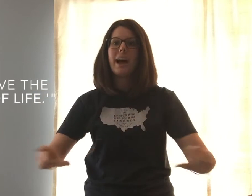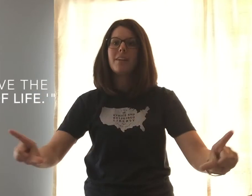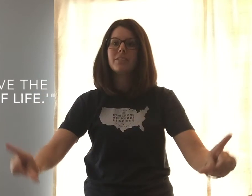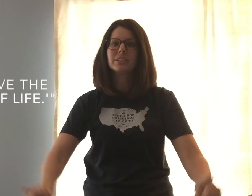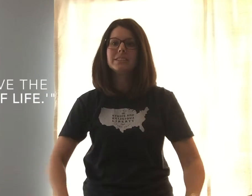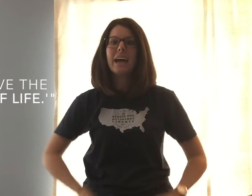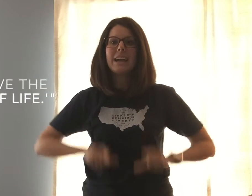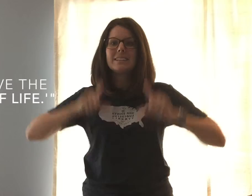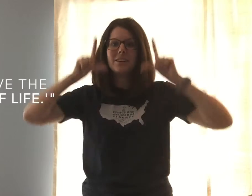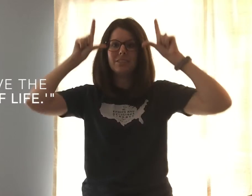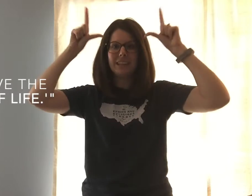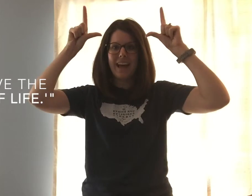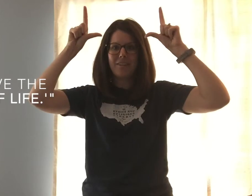have the light of life.